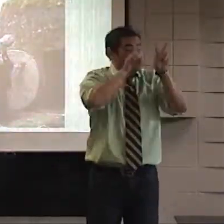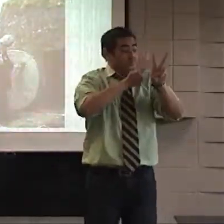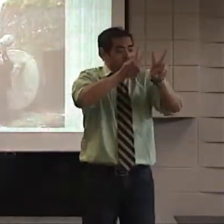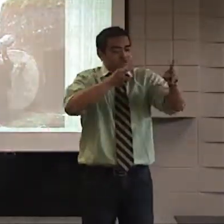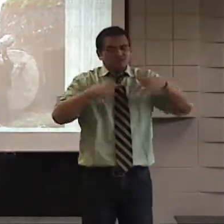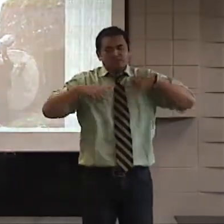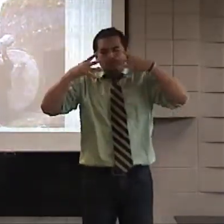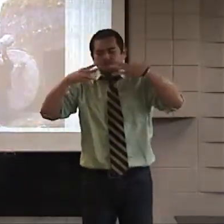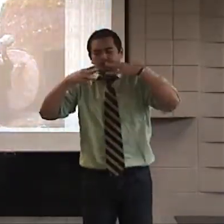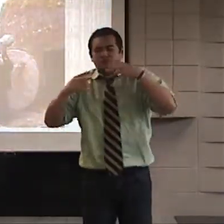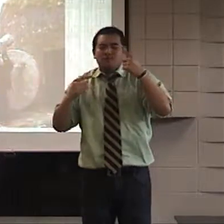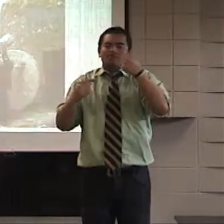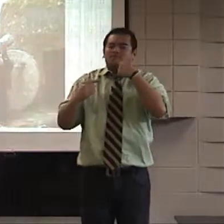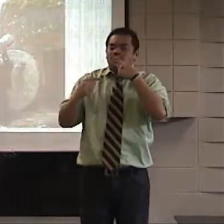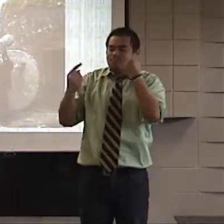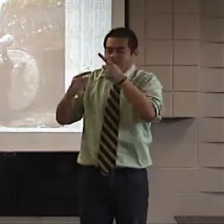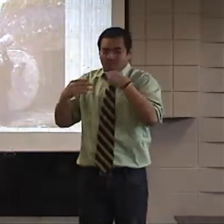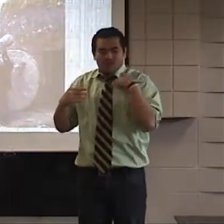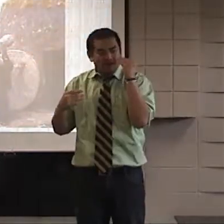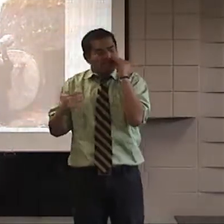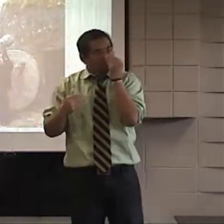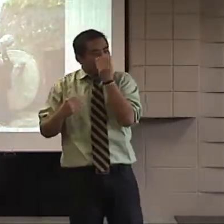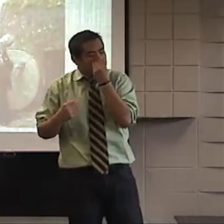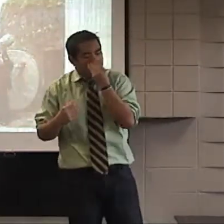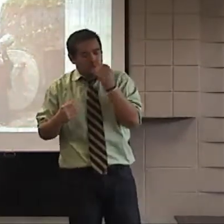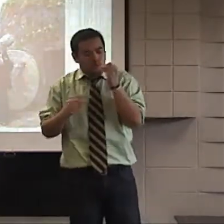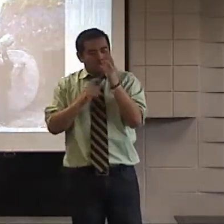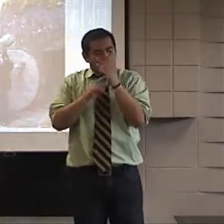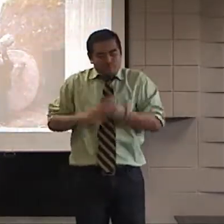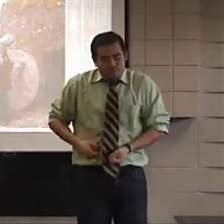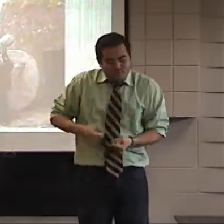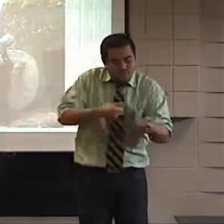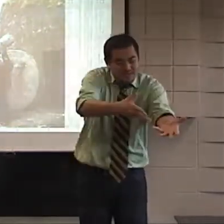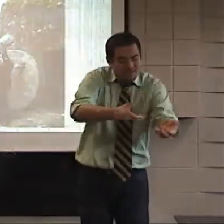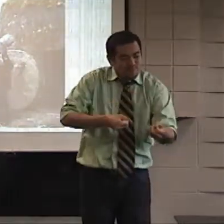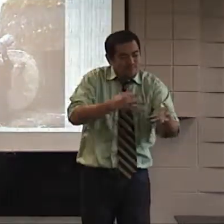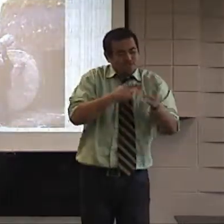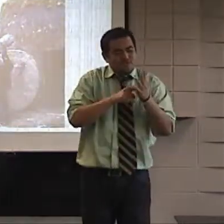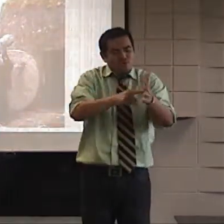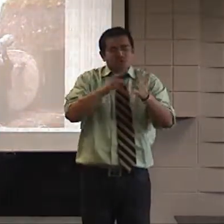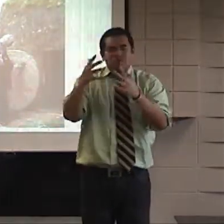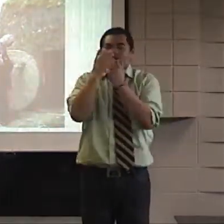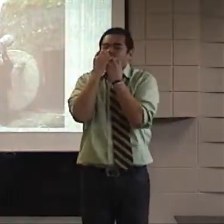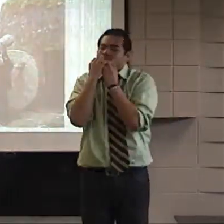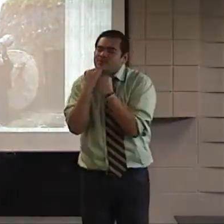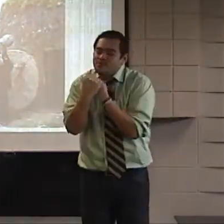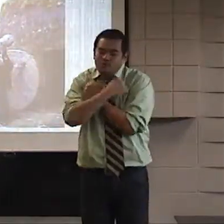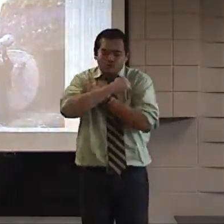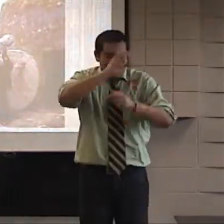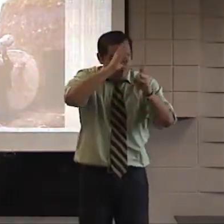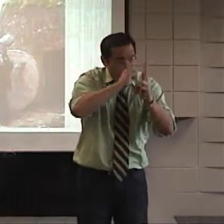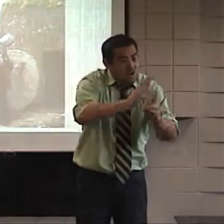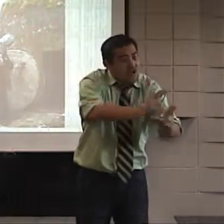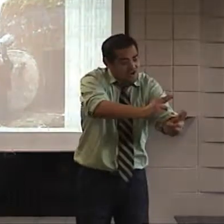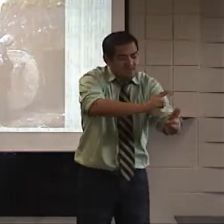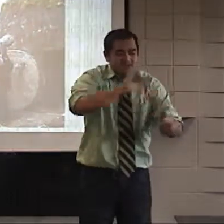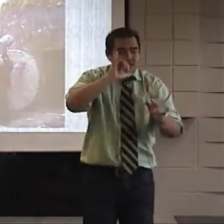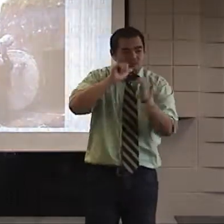Which, as you know, at a funeral, as people mourn, they want to take flowers as a respect for the dead. To show their love for the person